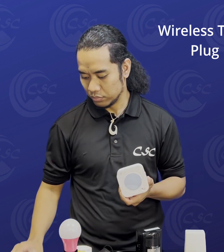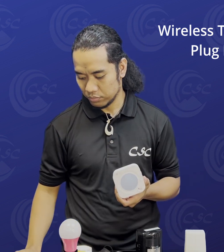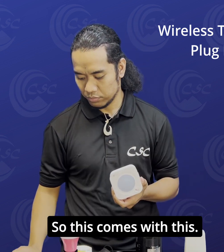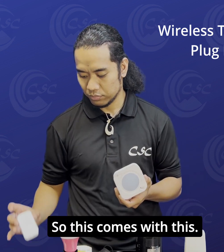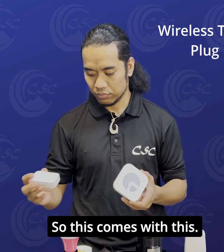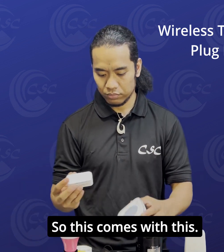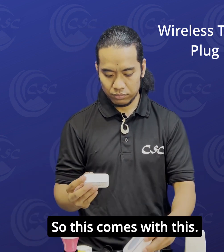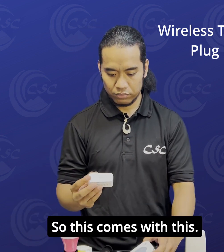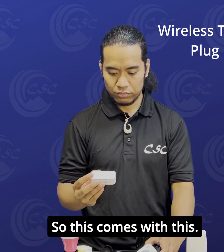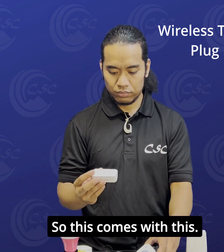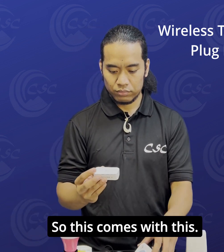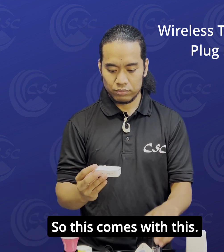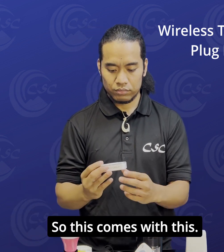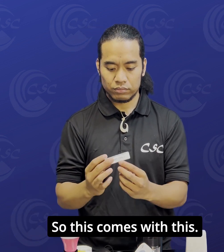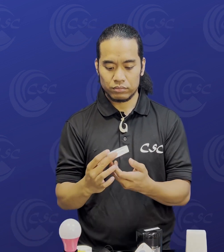So this comes with this.